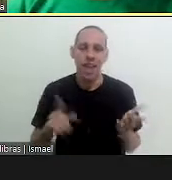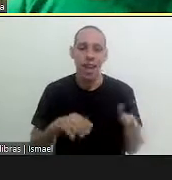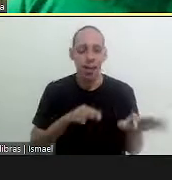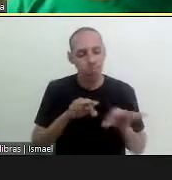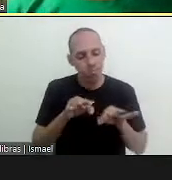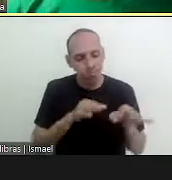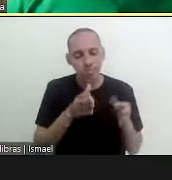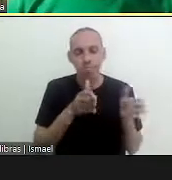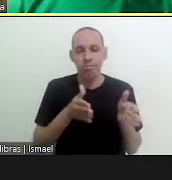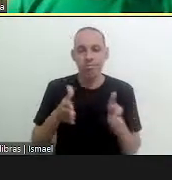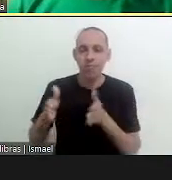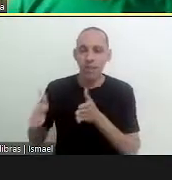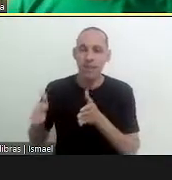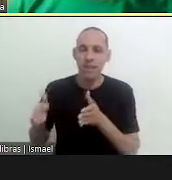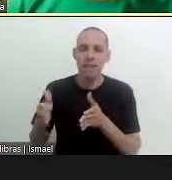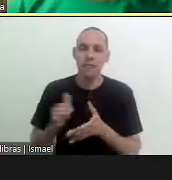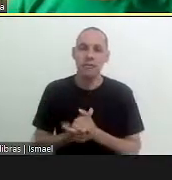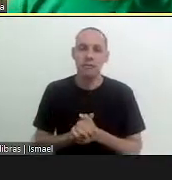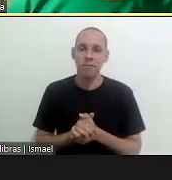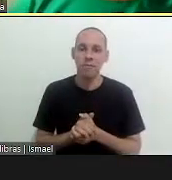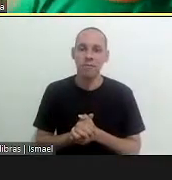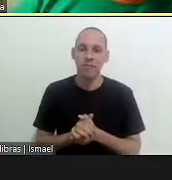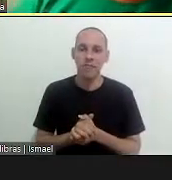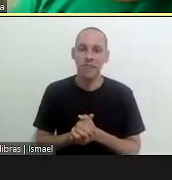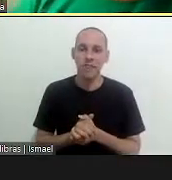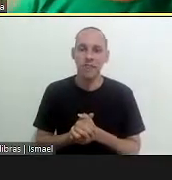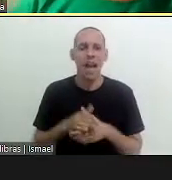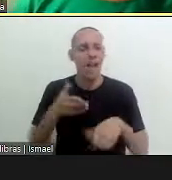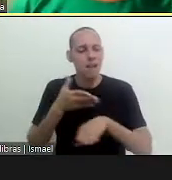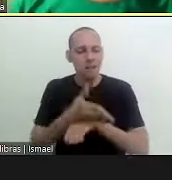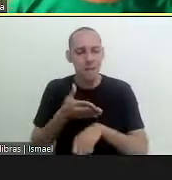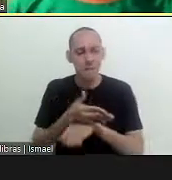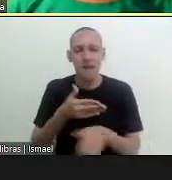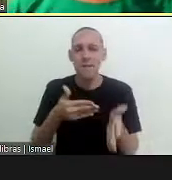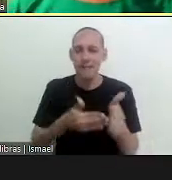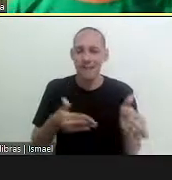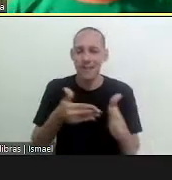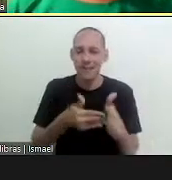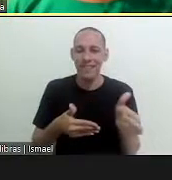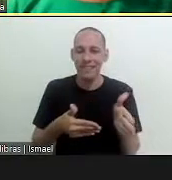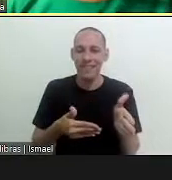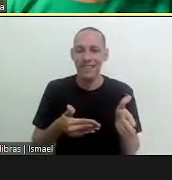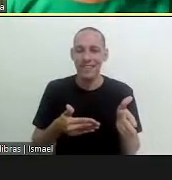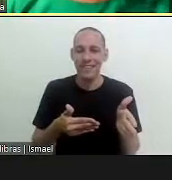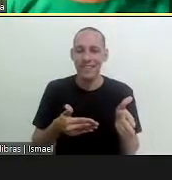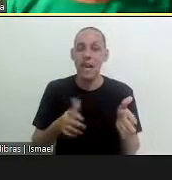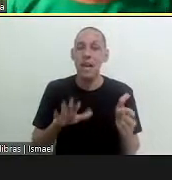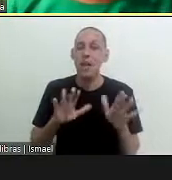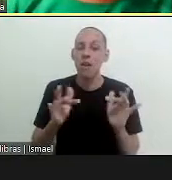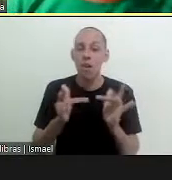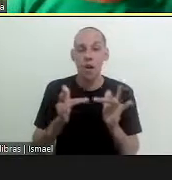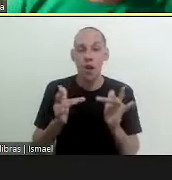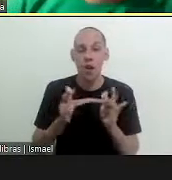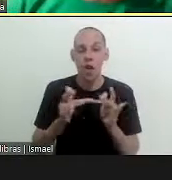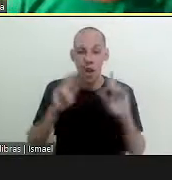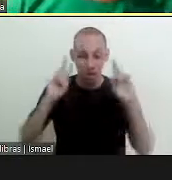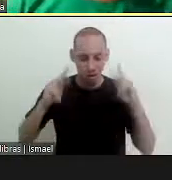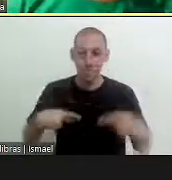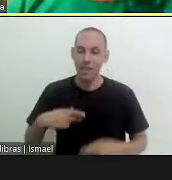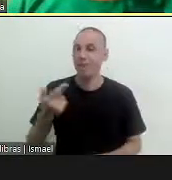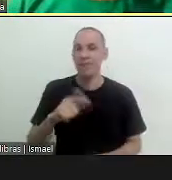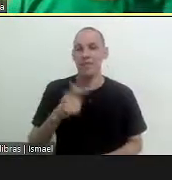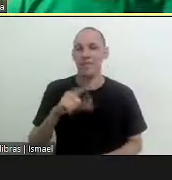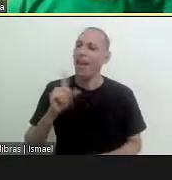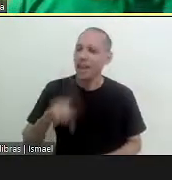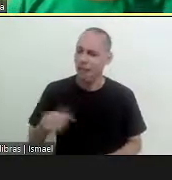with an organization which went way beyond the borders and despite not having this human